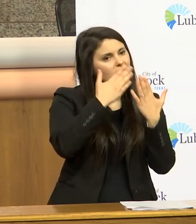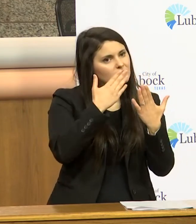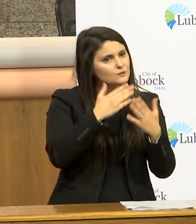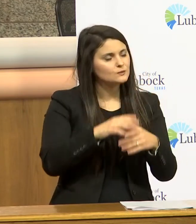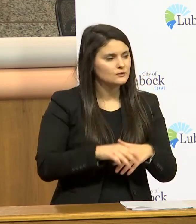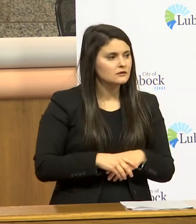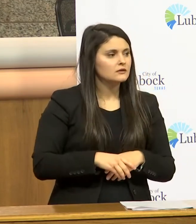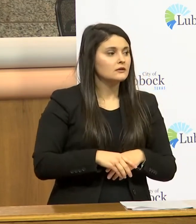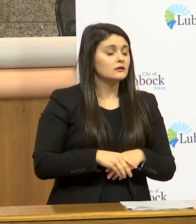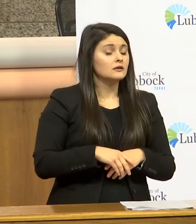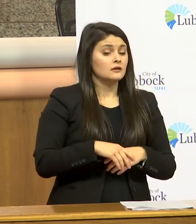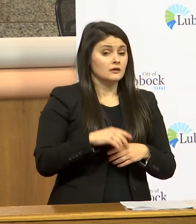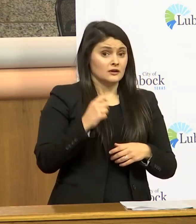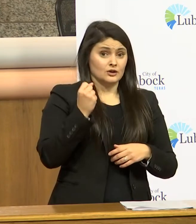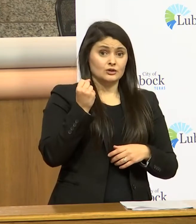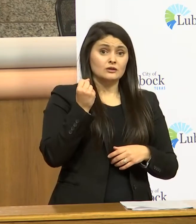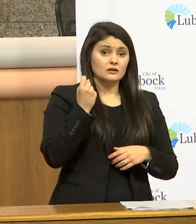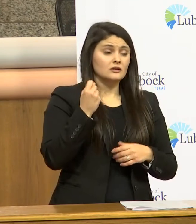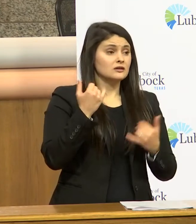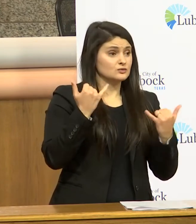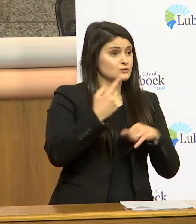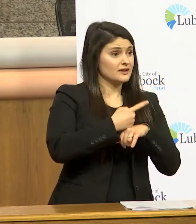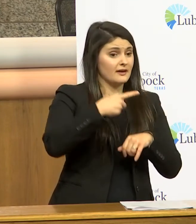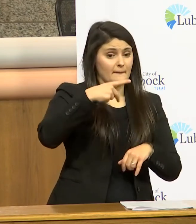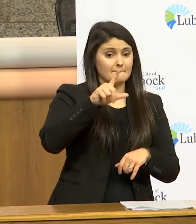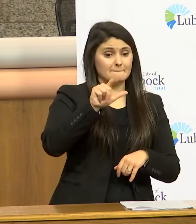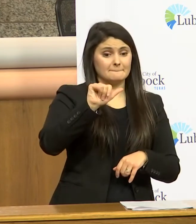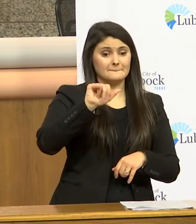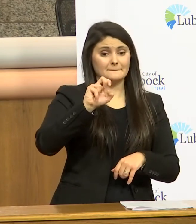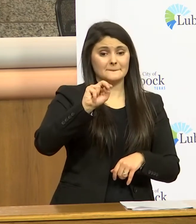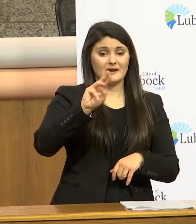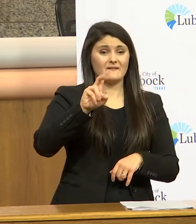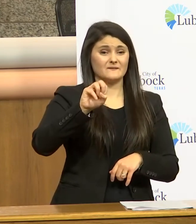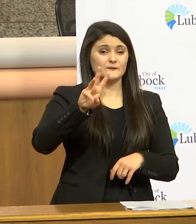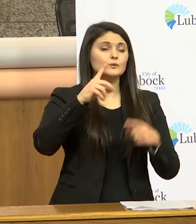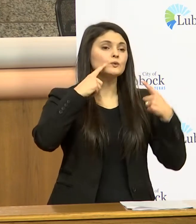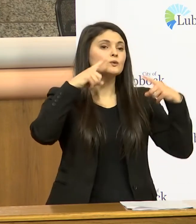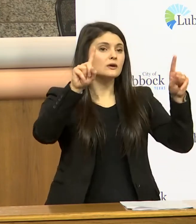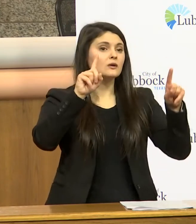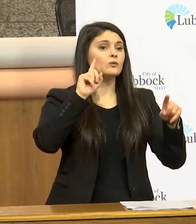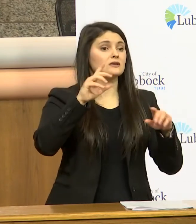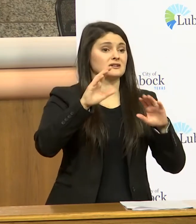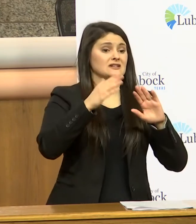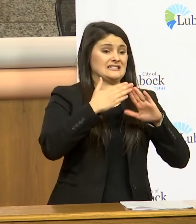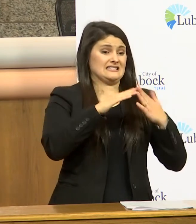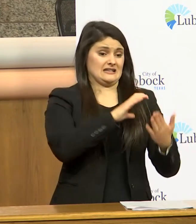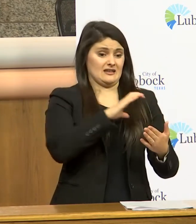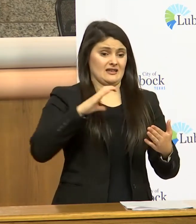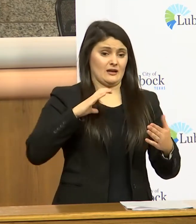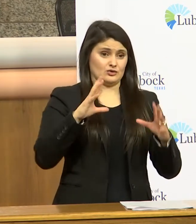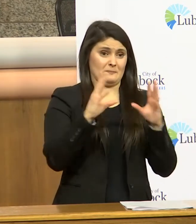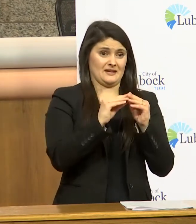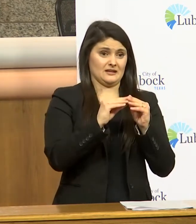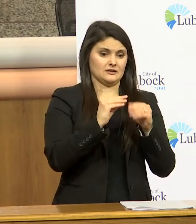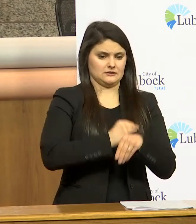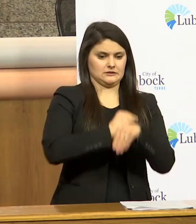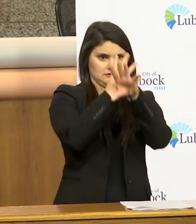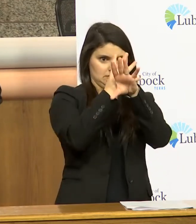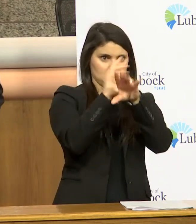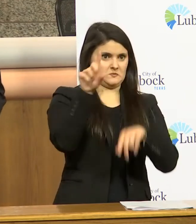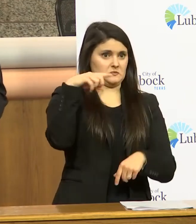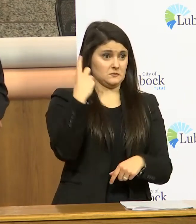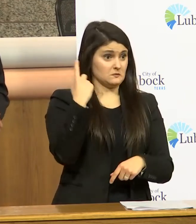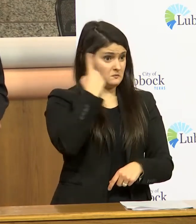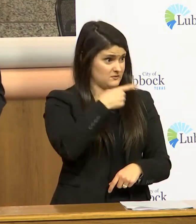that but today plainview announced that it's going to be holding city council meetings remotely is this something that the city of lubbock might